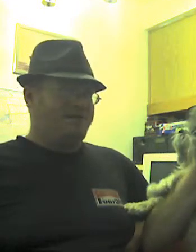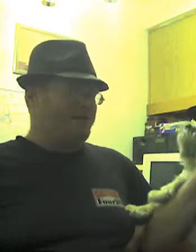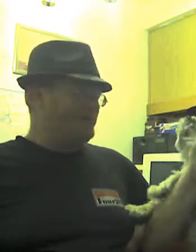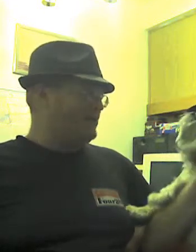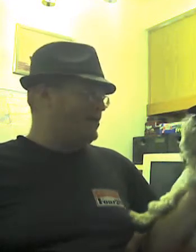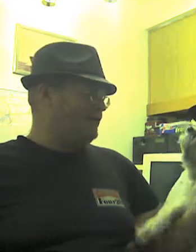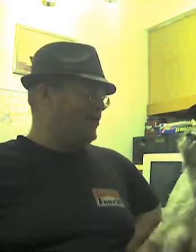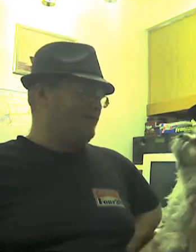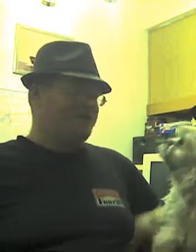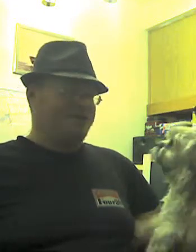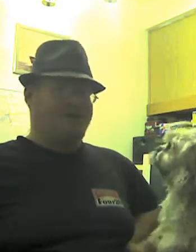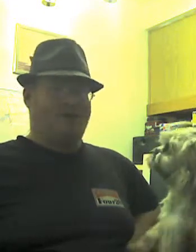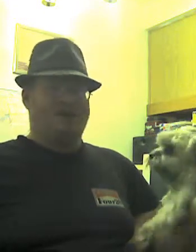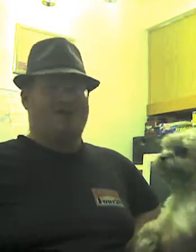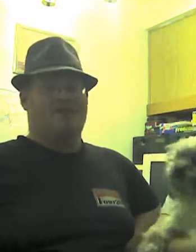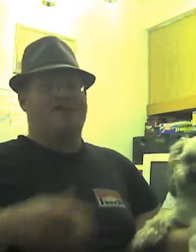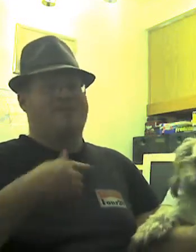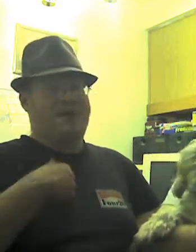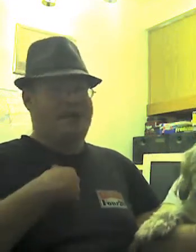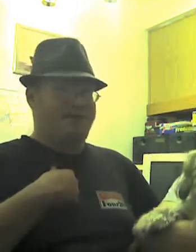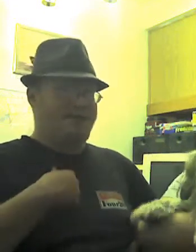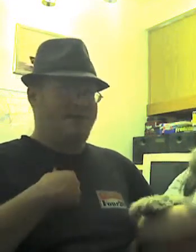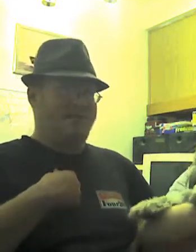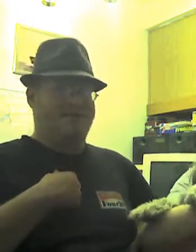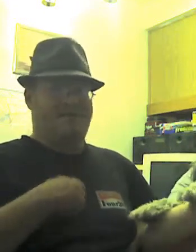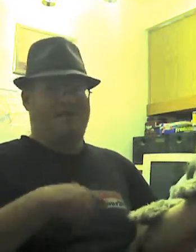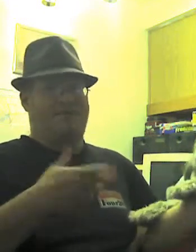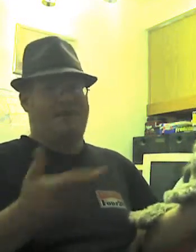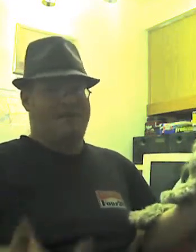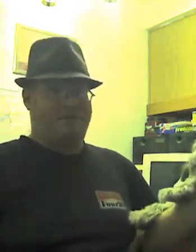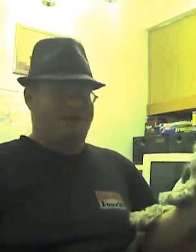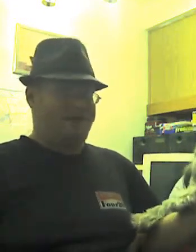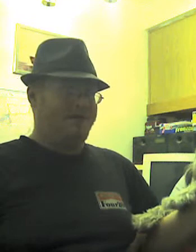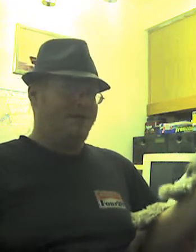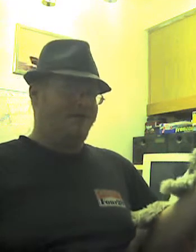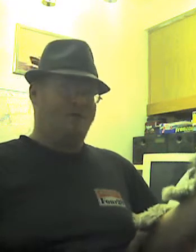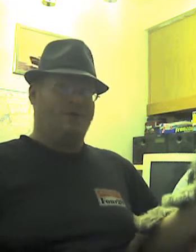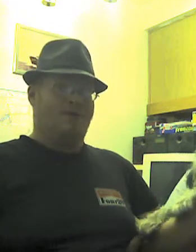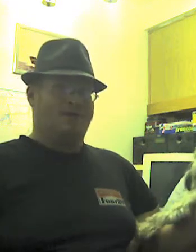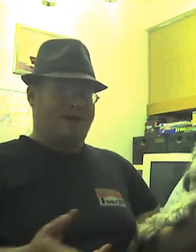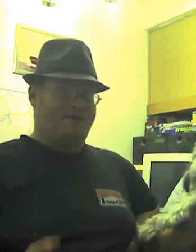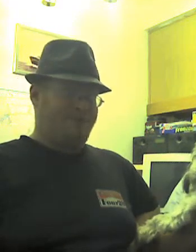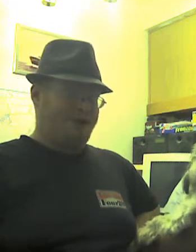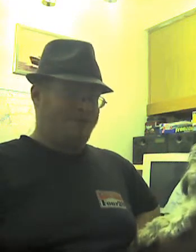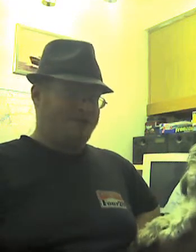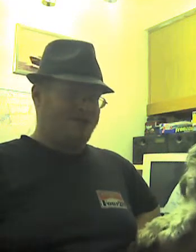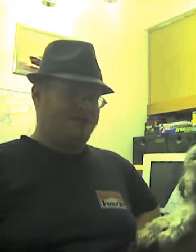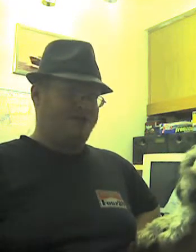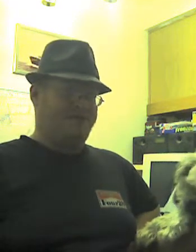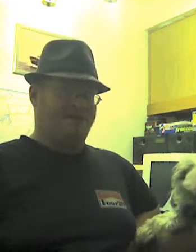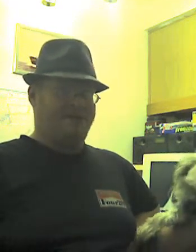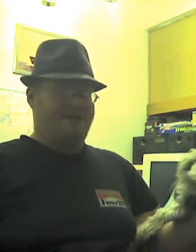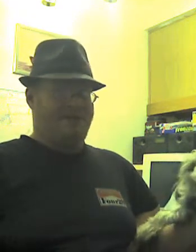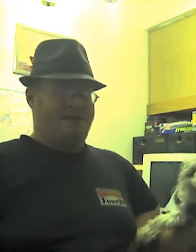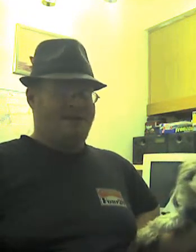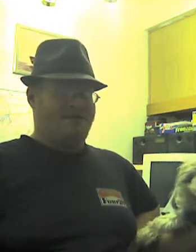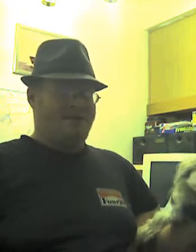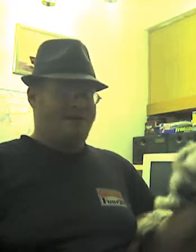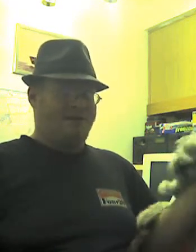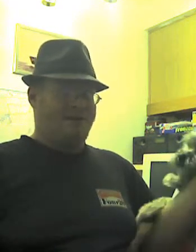quite a bit about fly fishing. Of course, she wants me to read the books to review them to the world about the fly fishing books, and I don't know if I'll